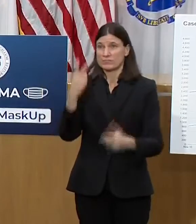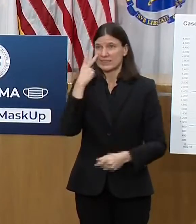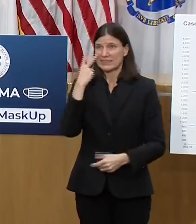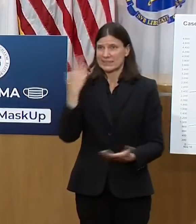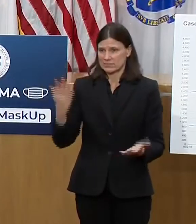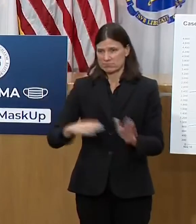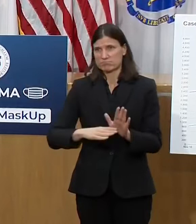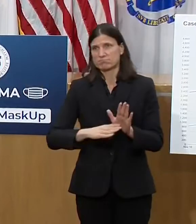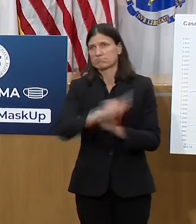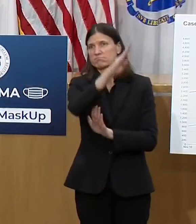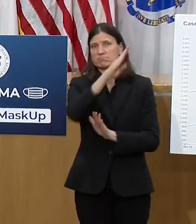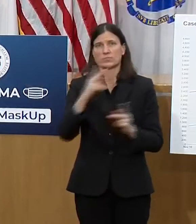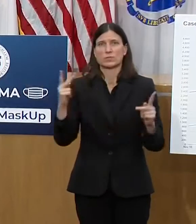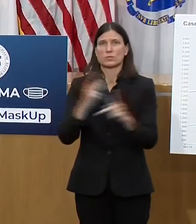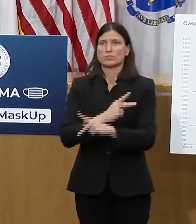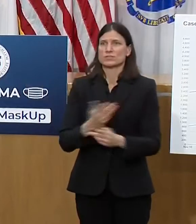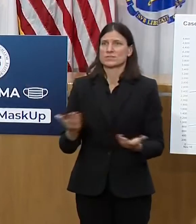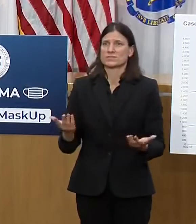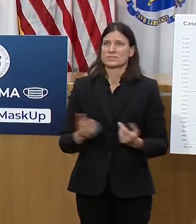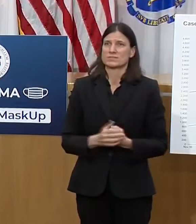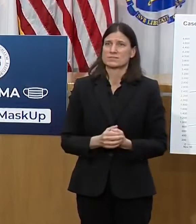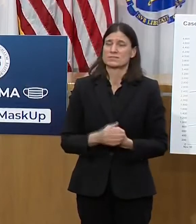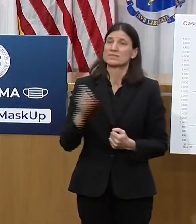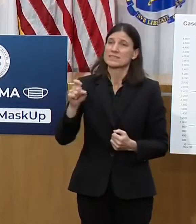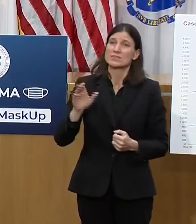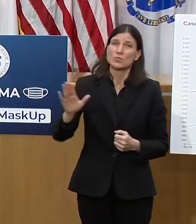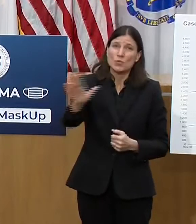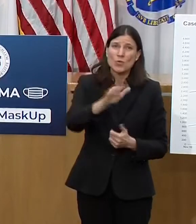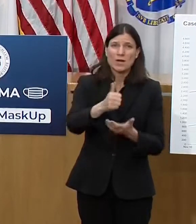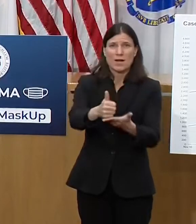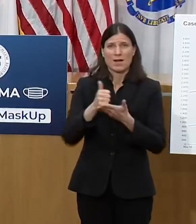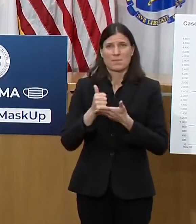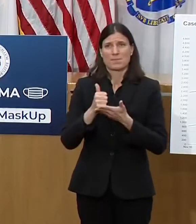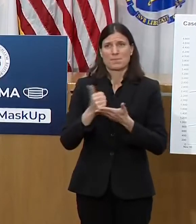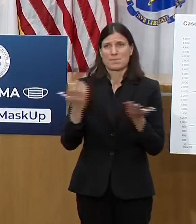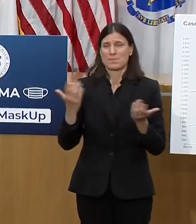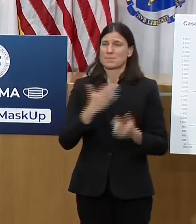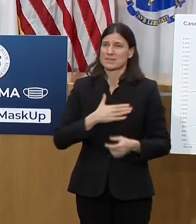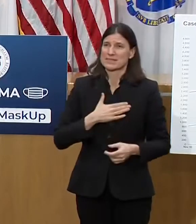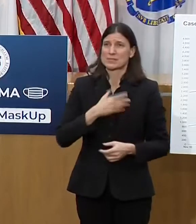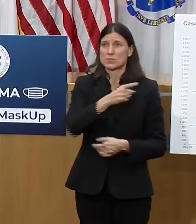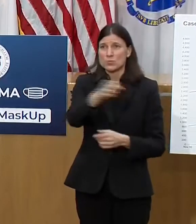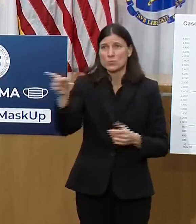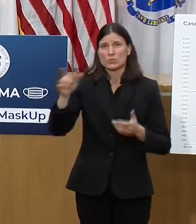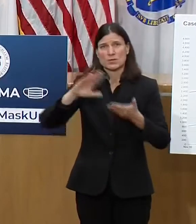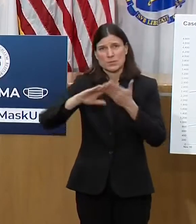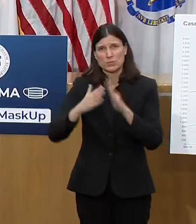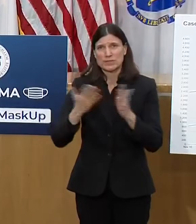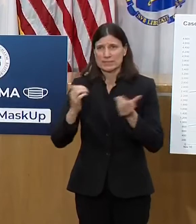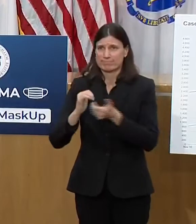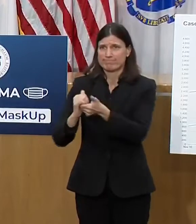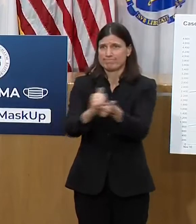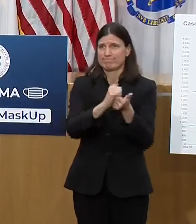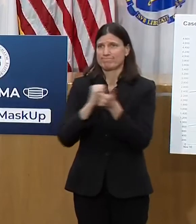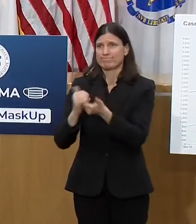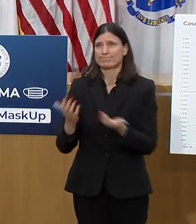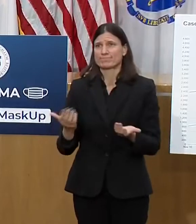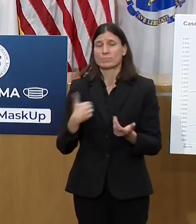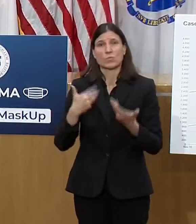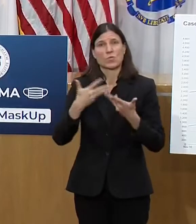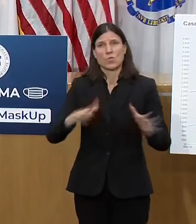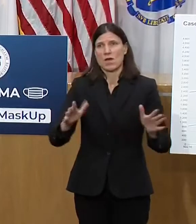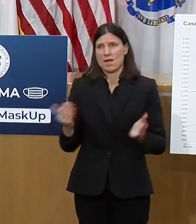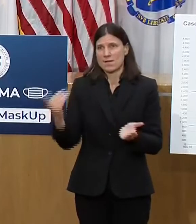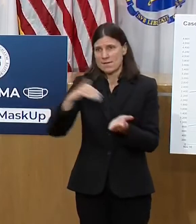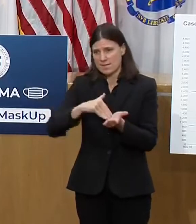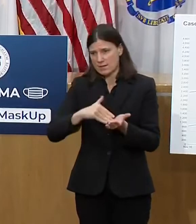We really do need the help of everybody to make sure that we don't have a repeat so that